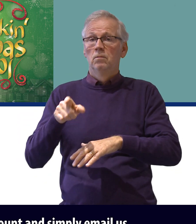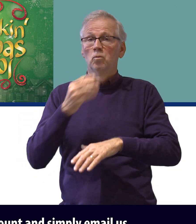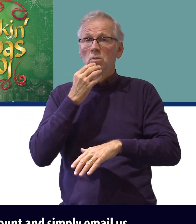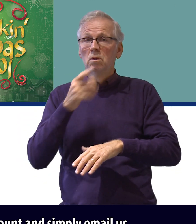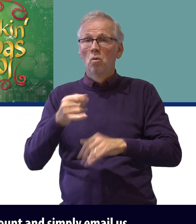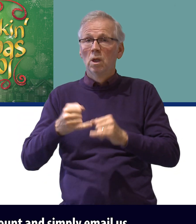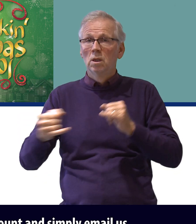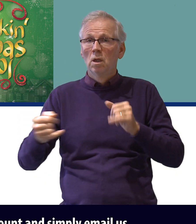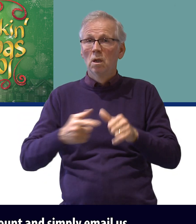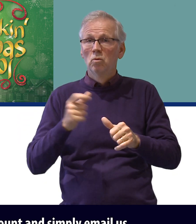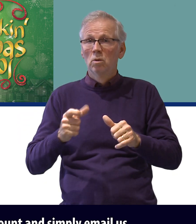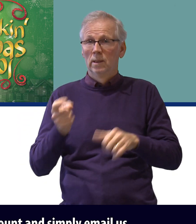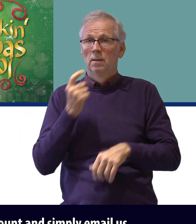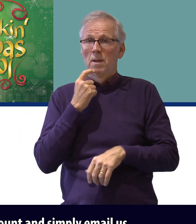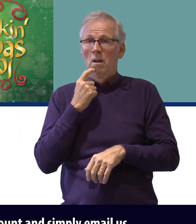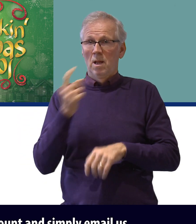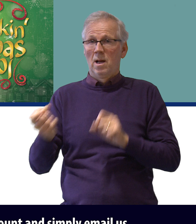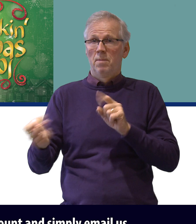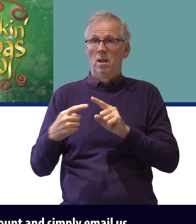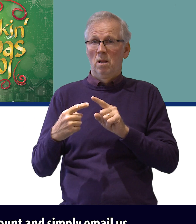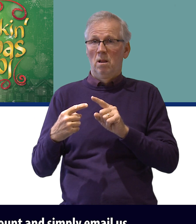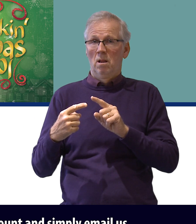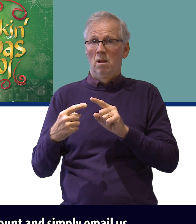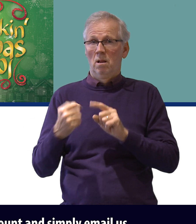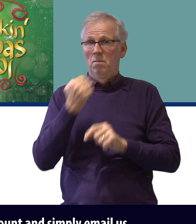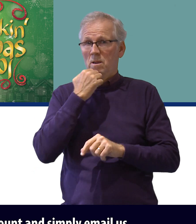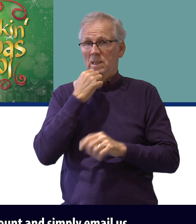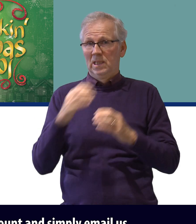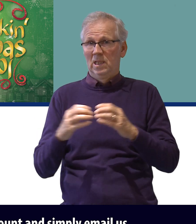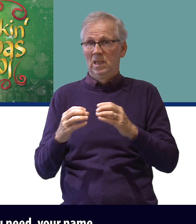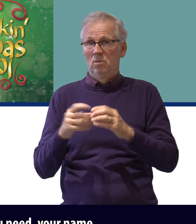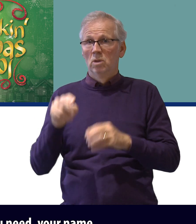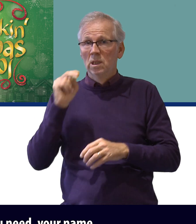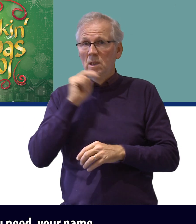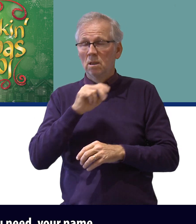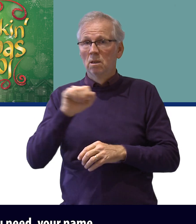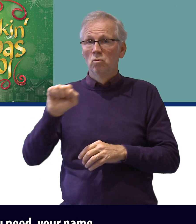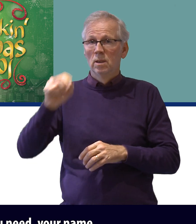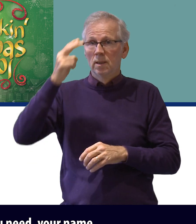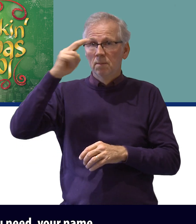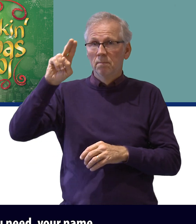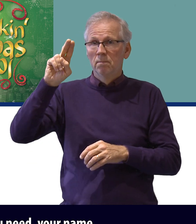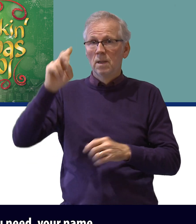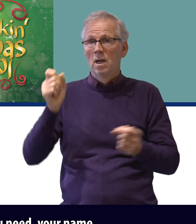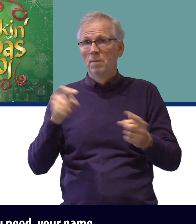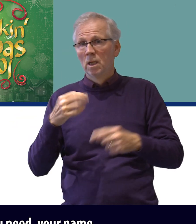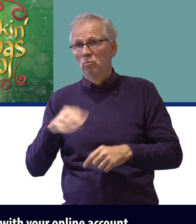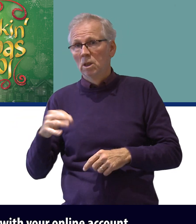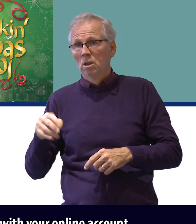Once set up use your online account and simply email us the number of tickets you need, your name and the email address you use